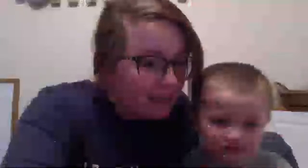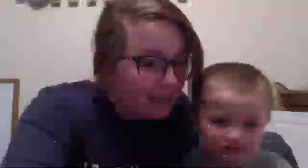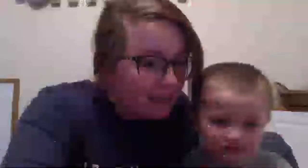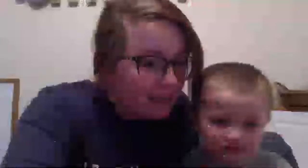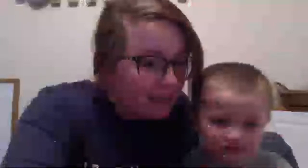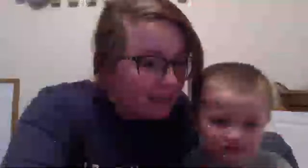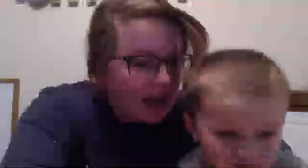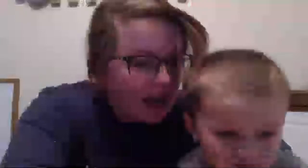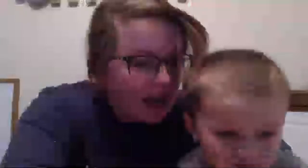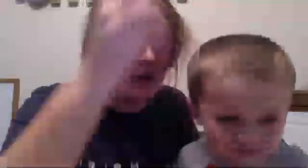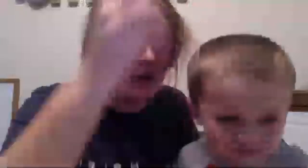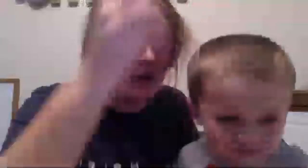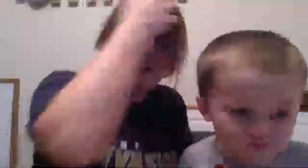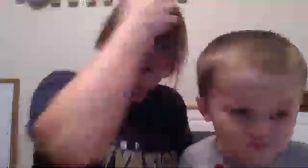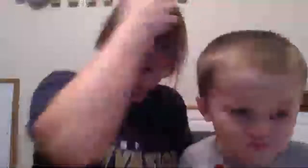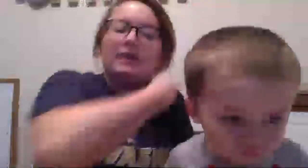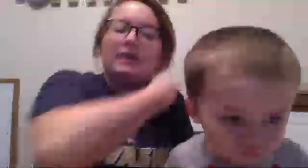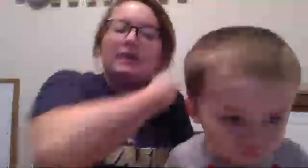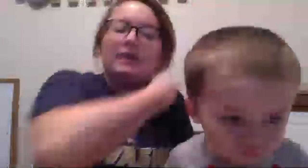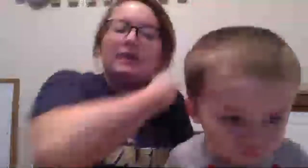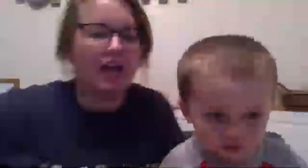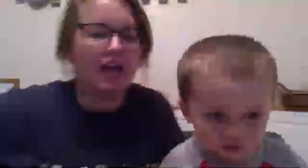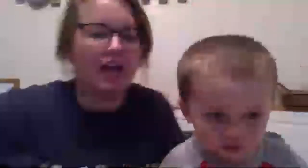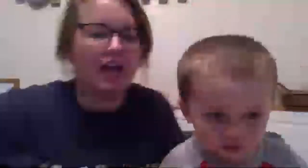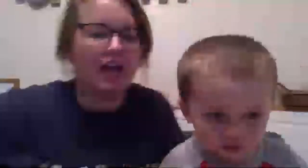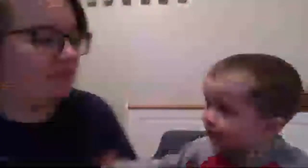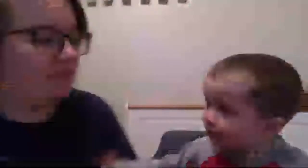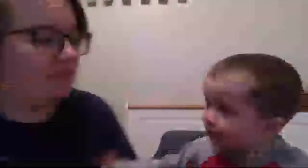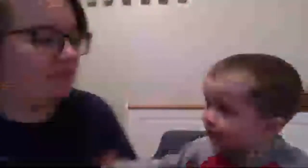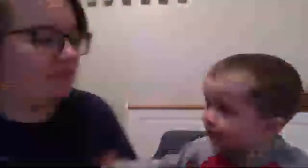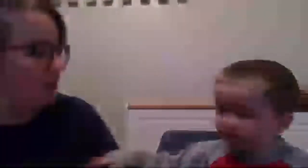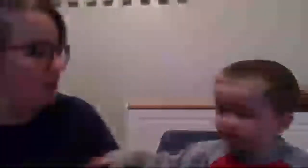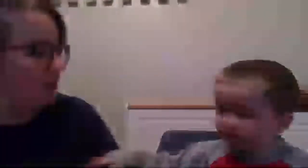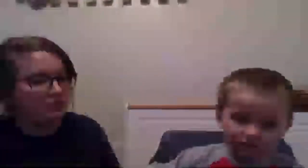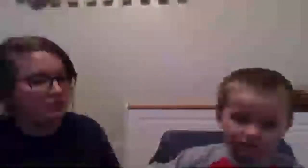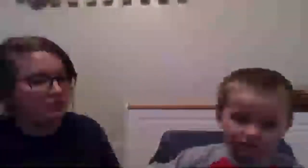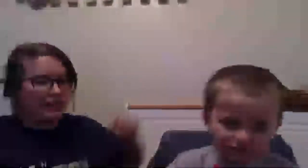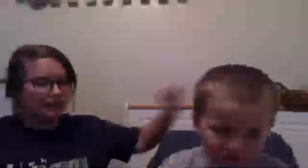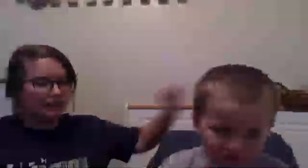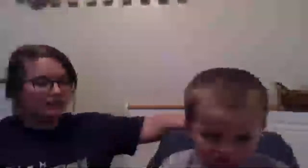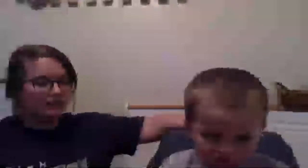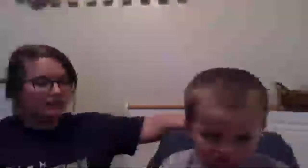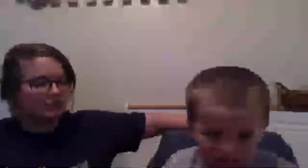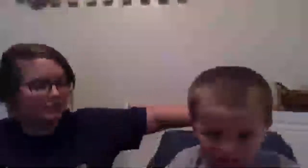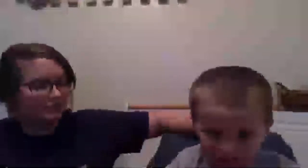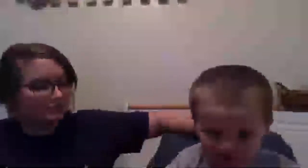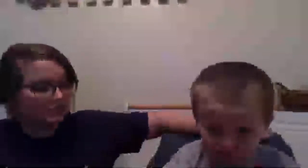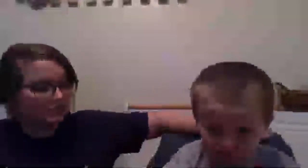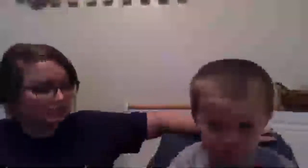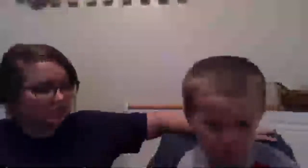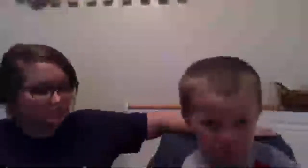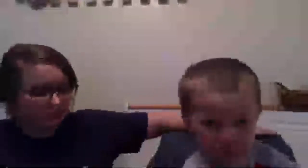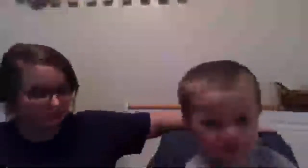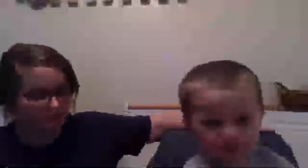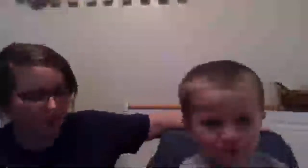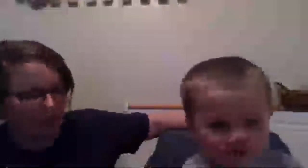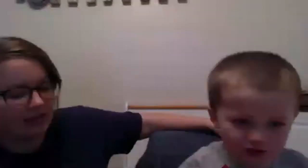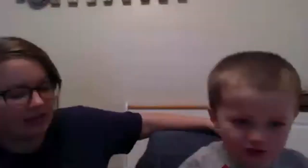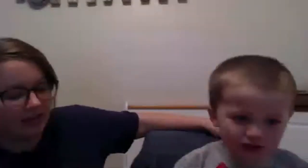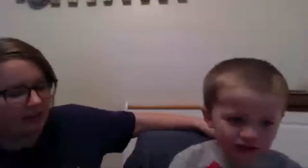and riley and corbin and mrs j okay you say hi to them okay can you say hi to them